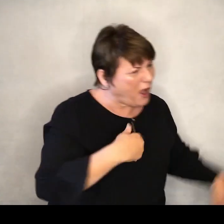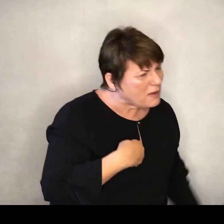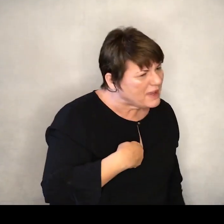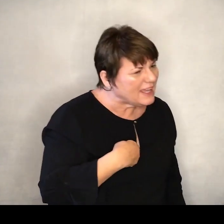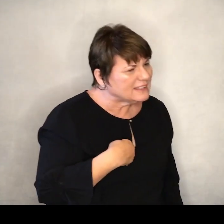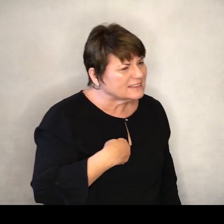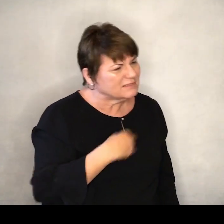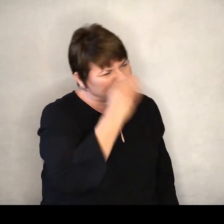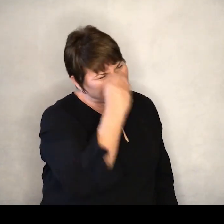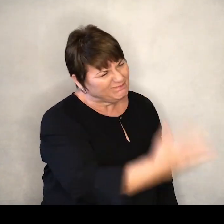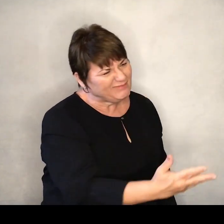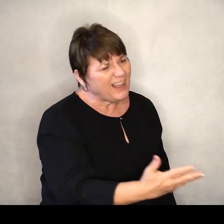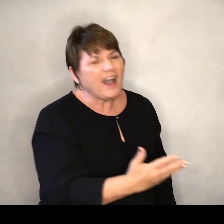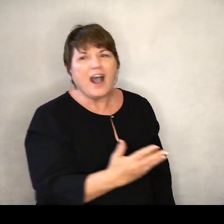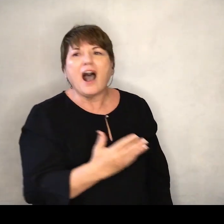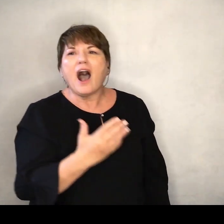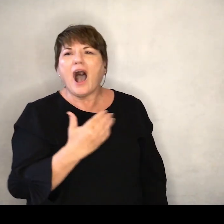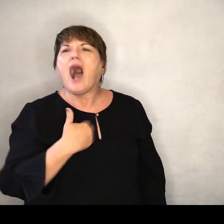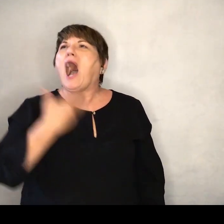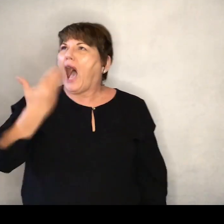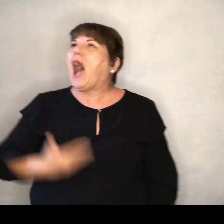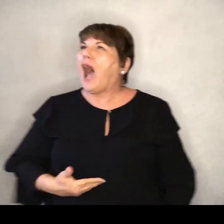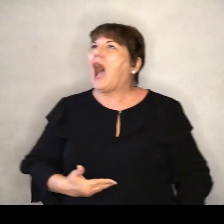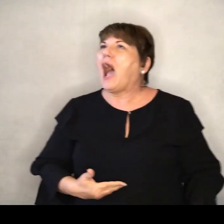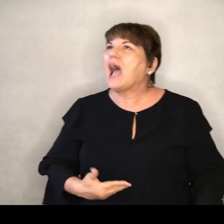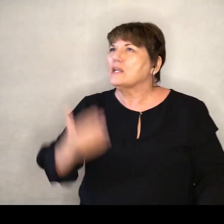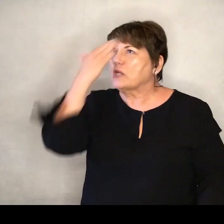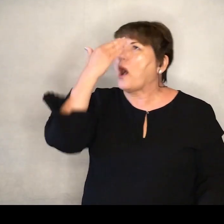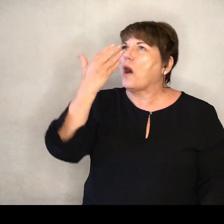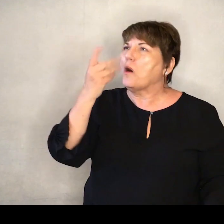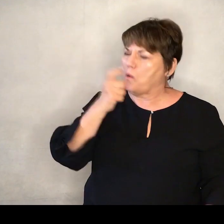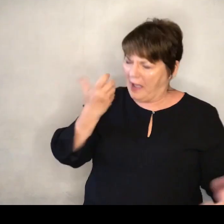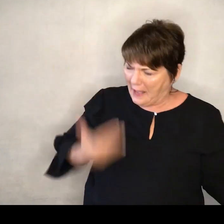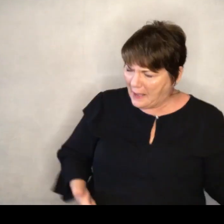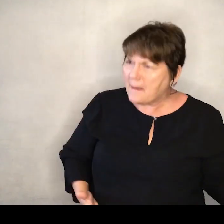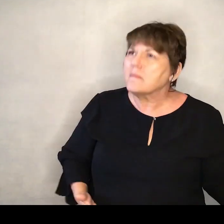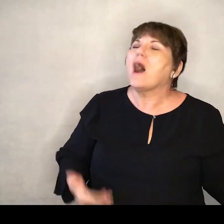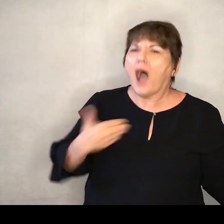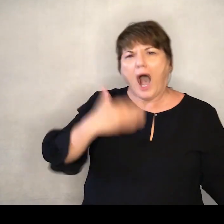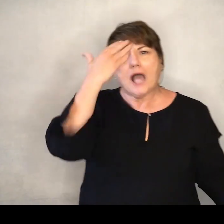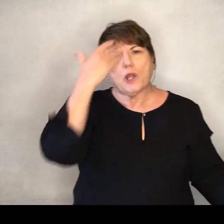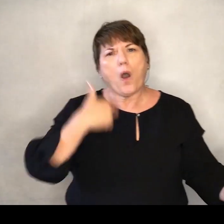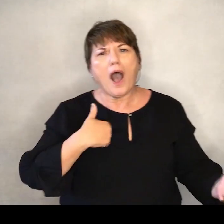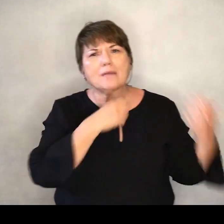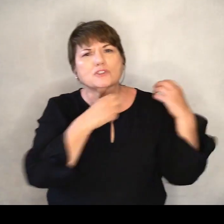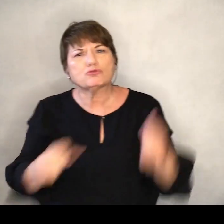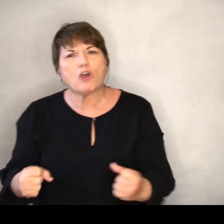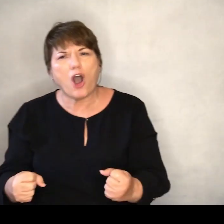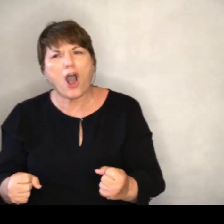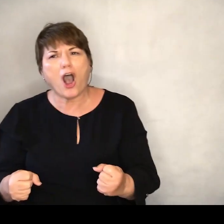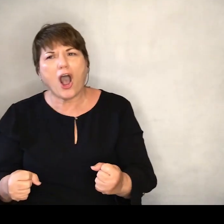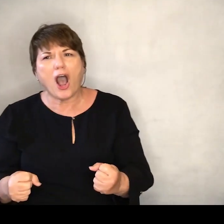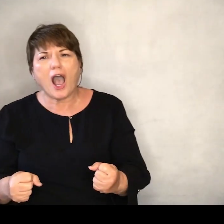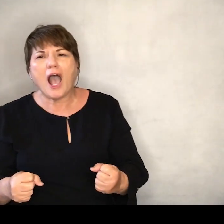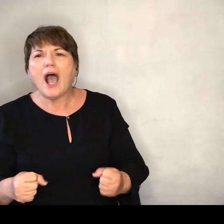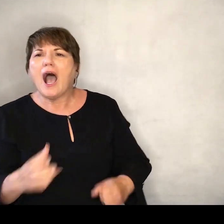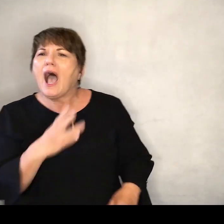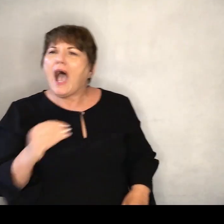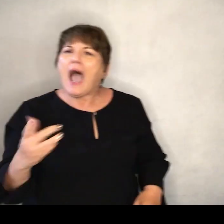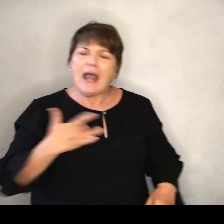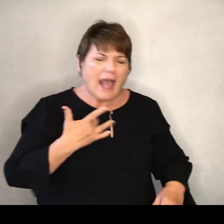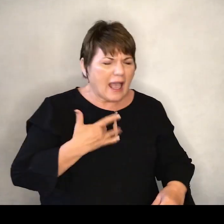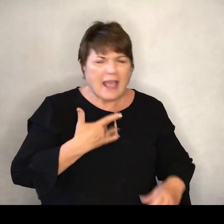what? I know who I am. I know I'm strong. And I have